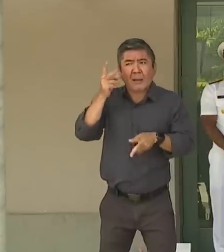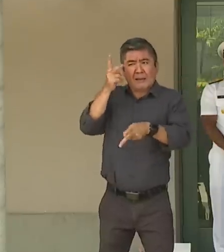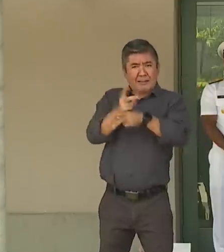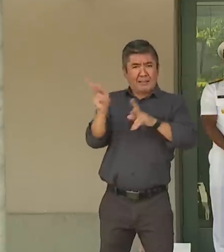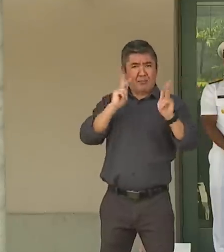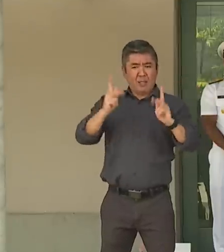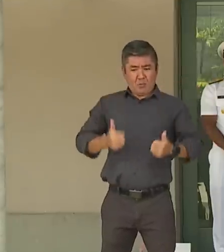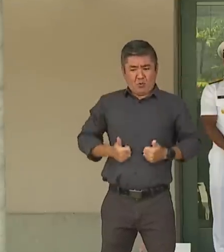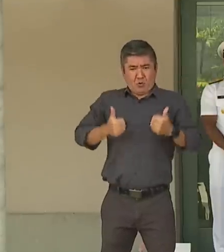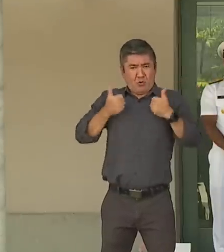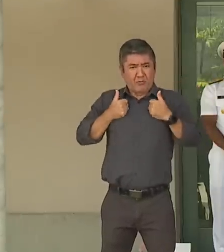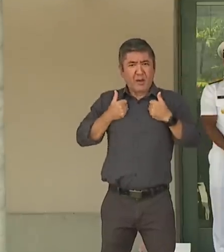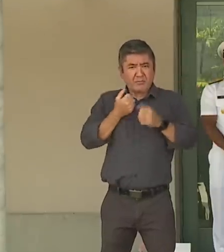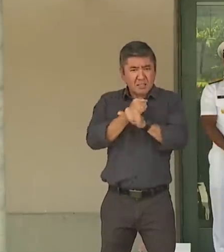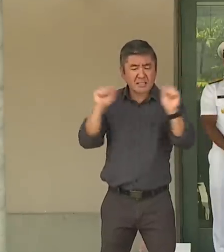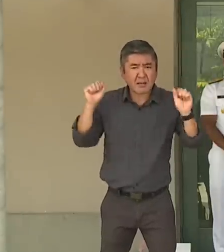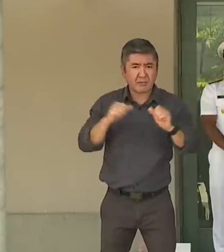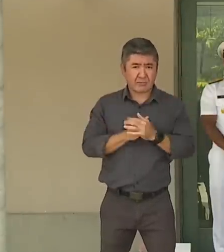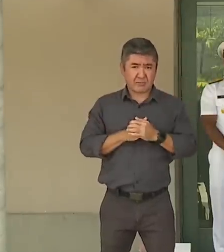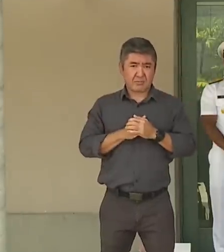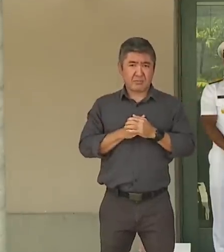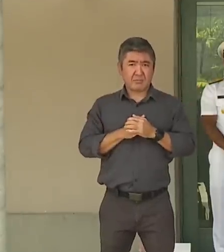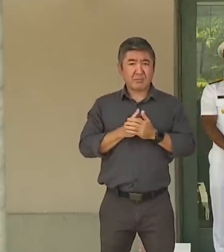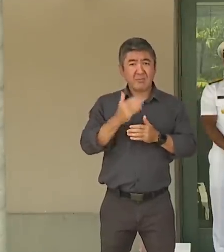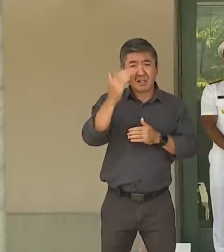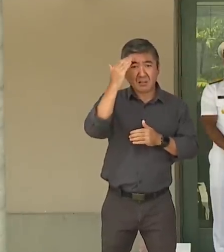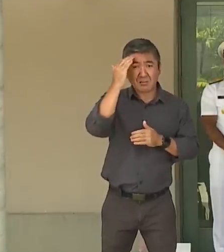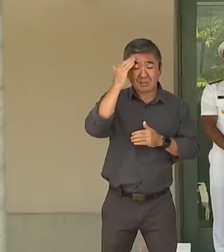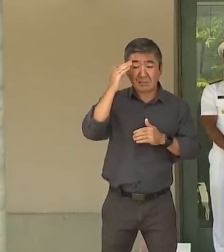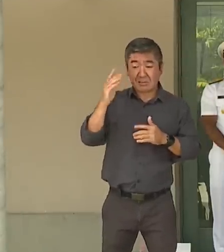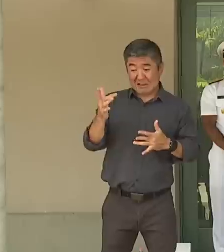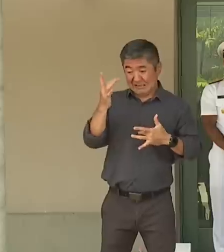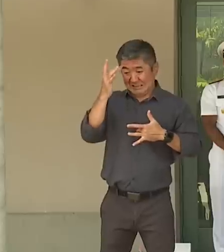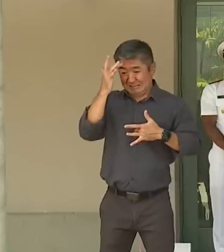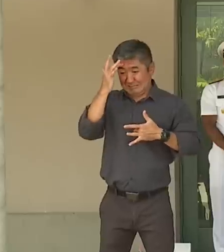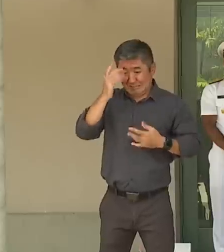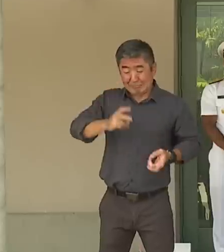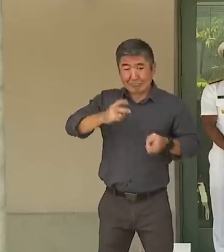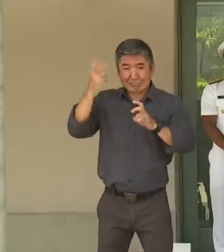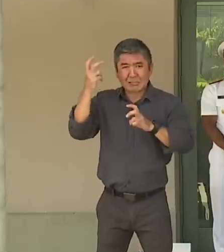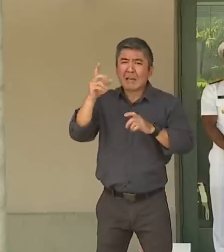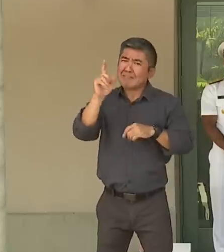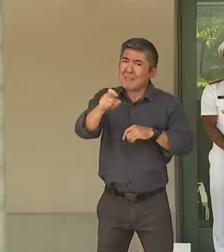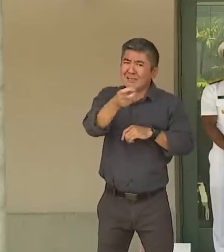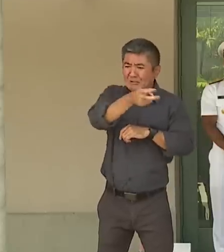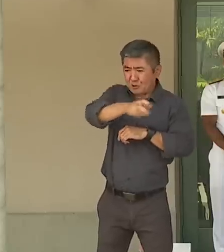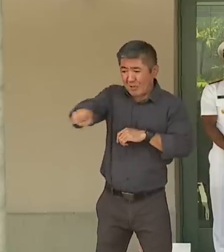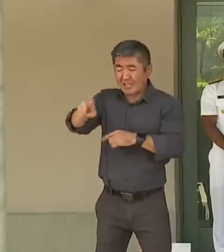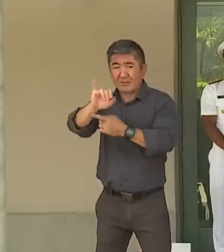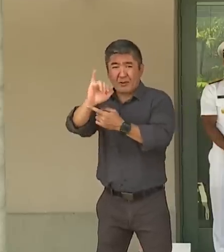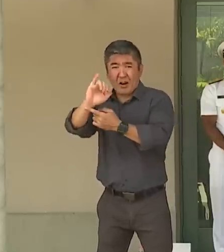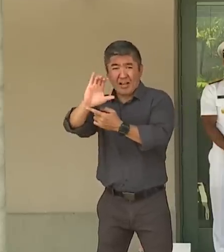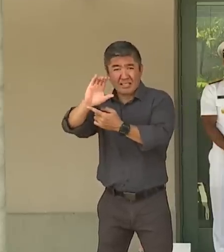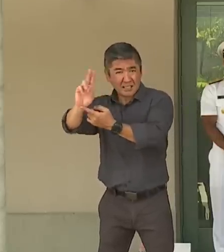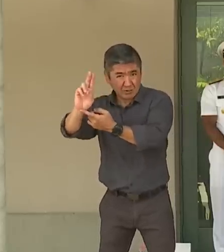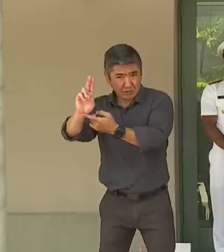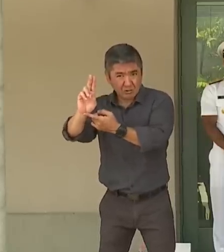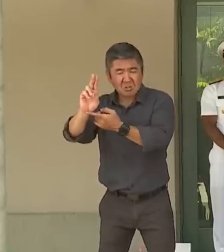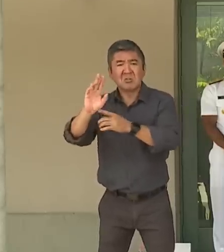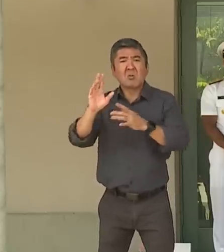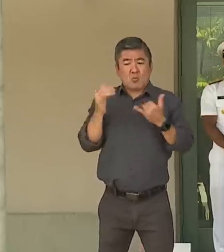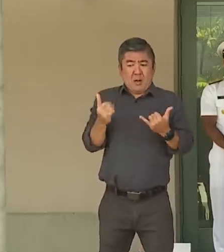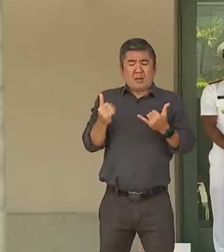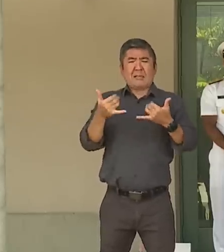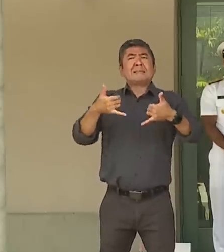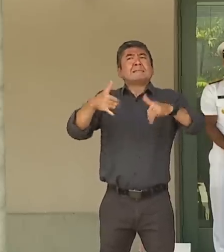To break it down a little bit, because you know when people get very sick, they end up in the intensive care unit. As we make this order, we still have enough intensive